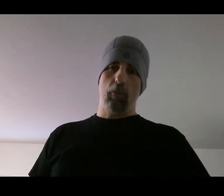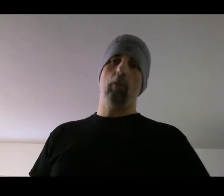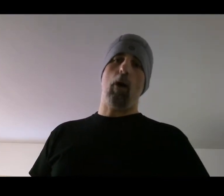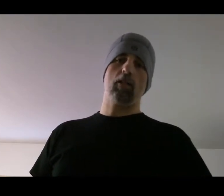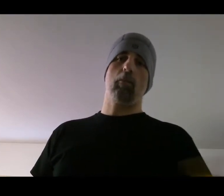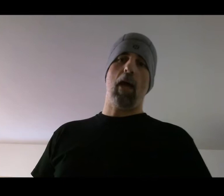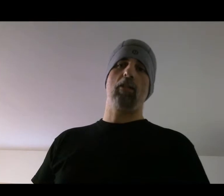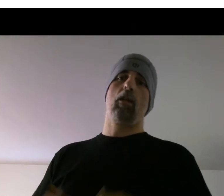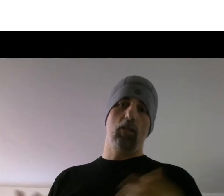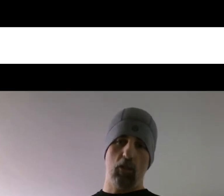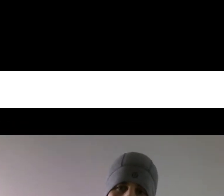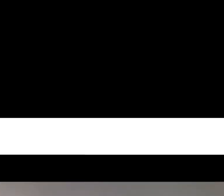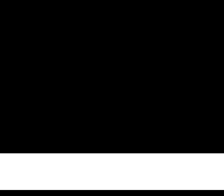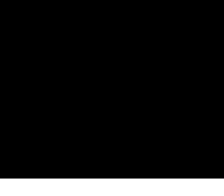real boxing match. You just won't see it.